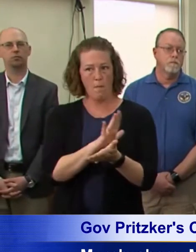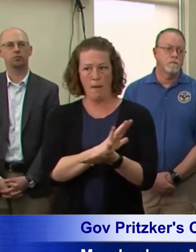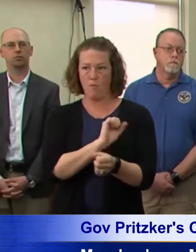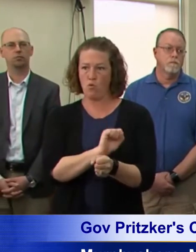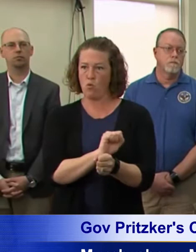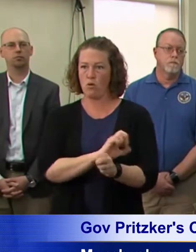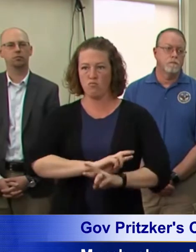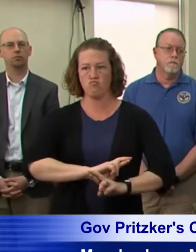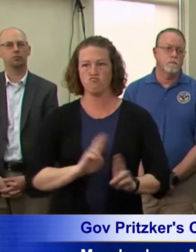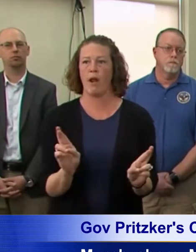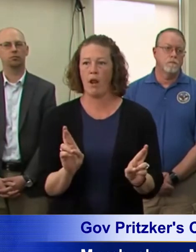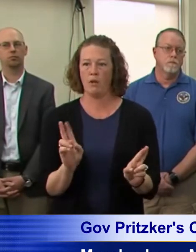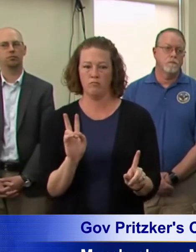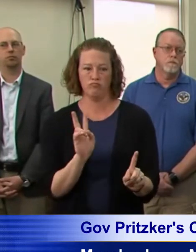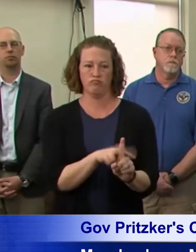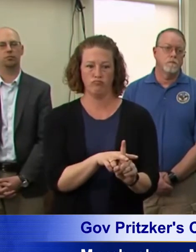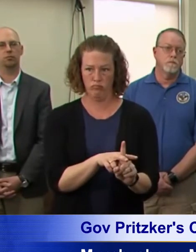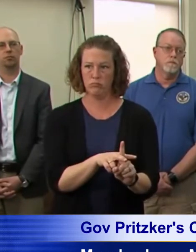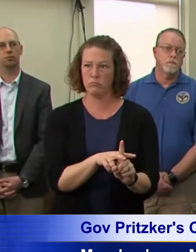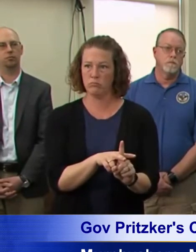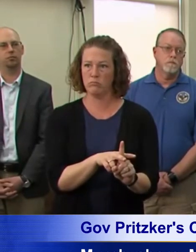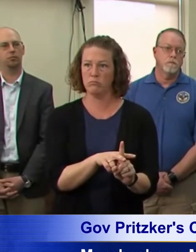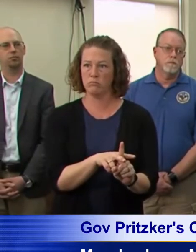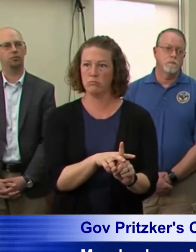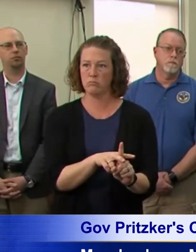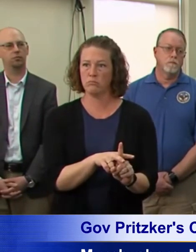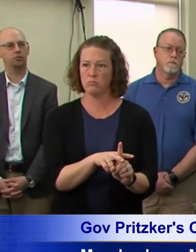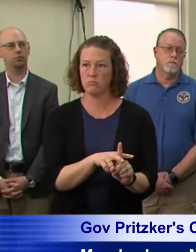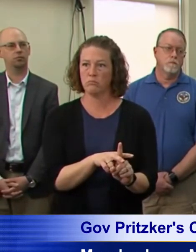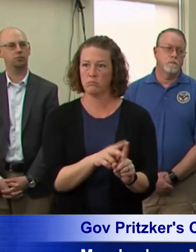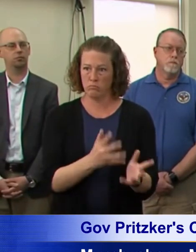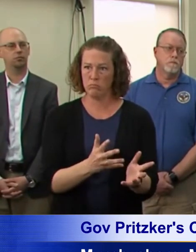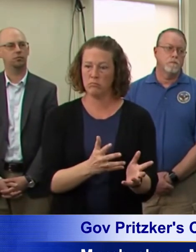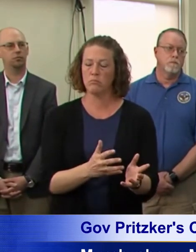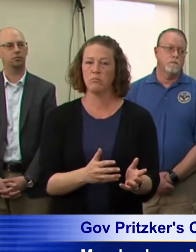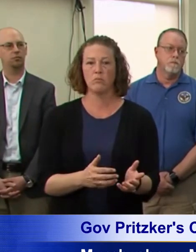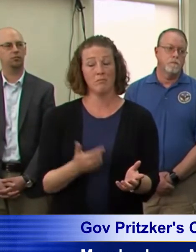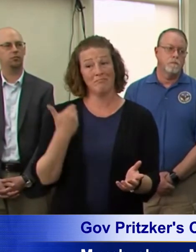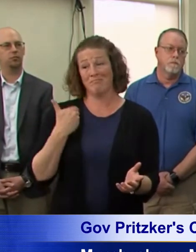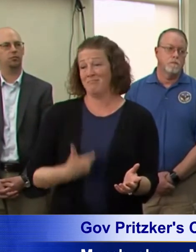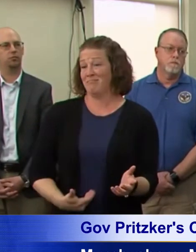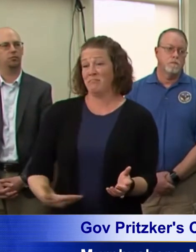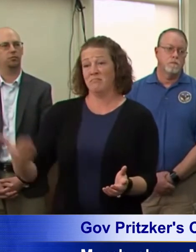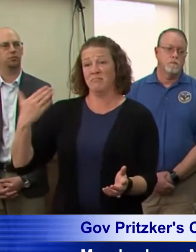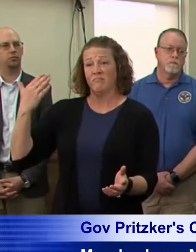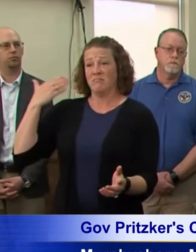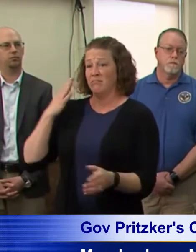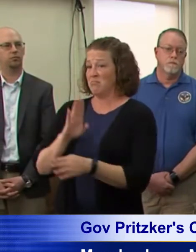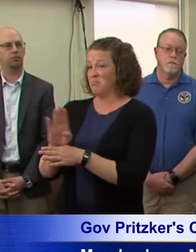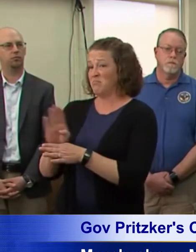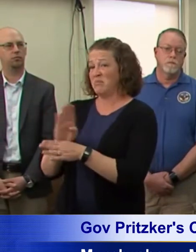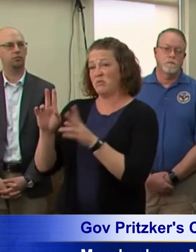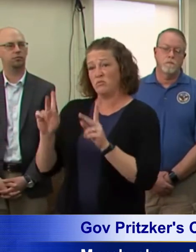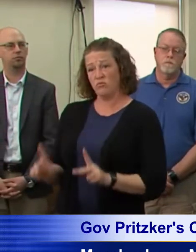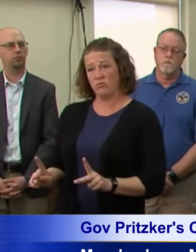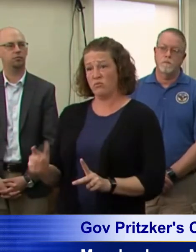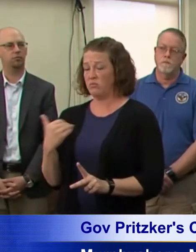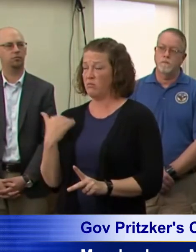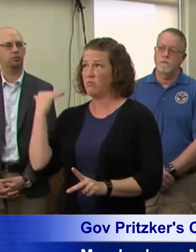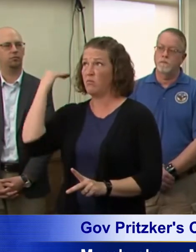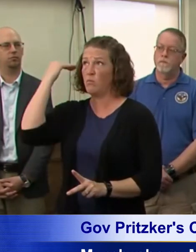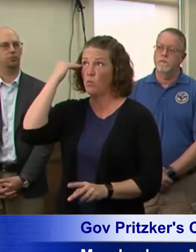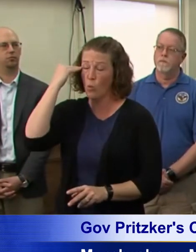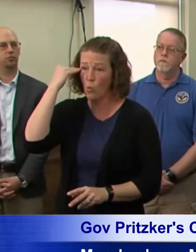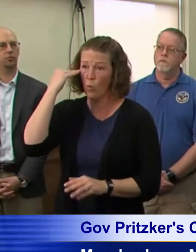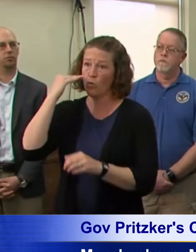in line to get those loans for our small businesses. Look, I want to do everything we can. I was a business person before I became governor. I understand what